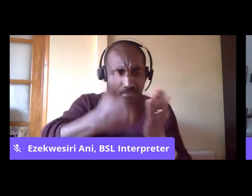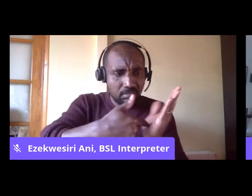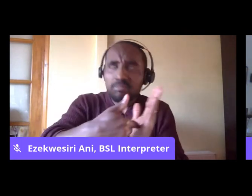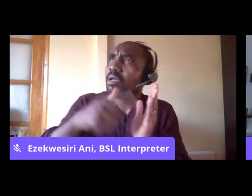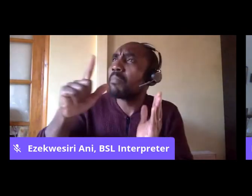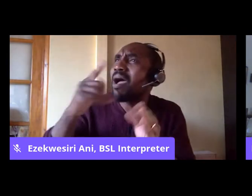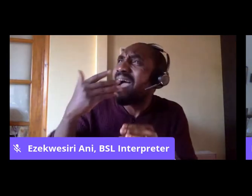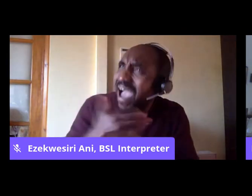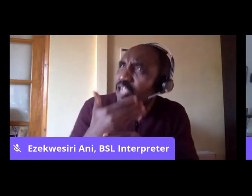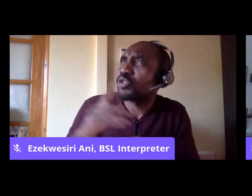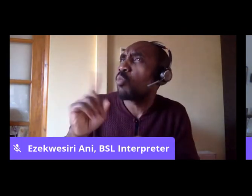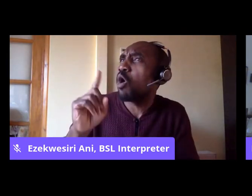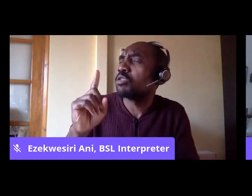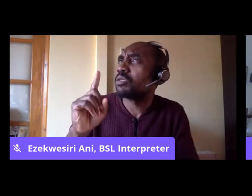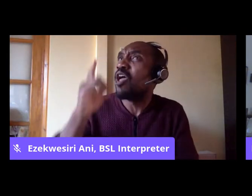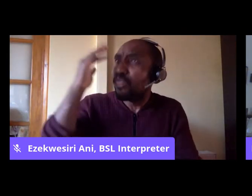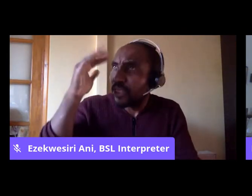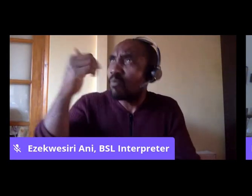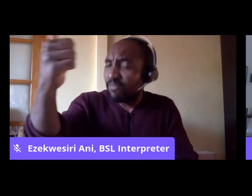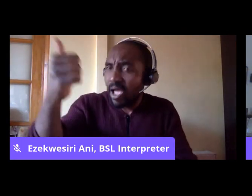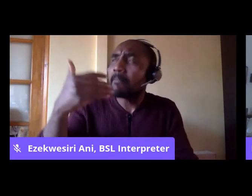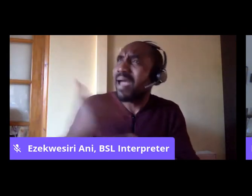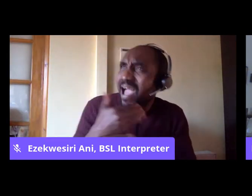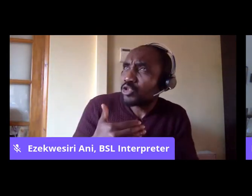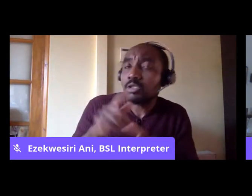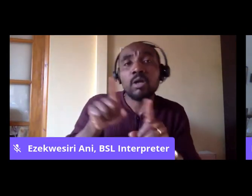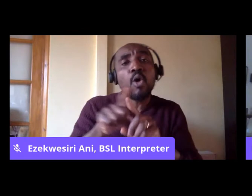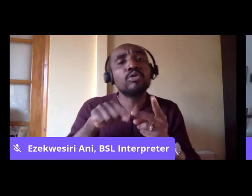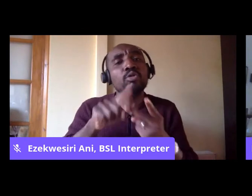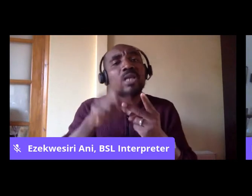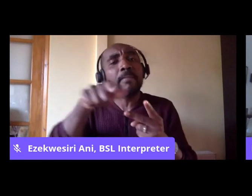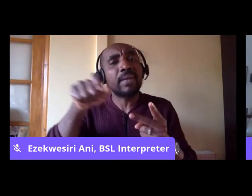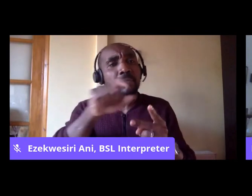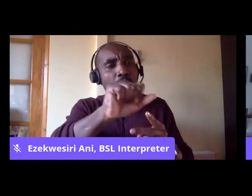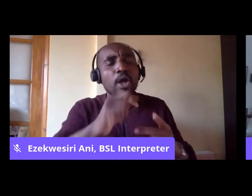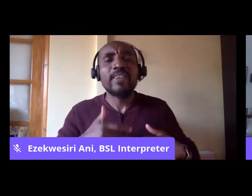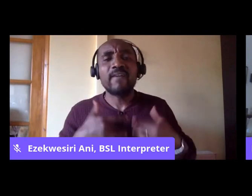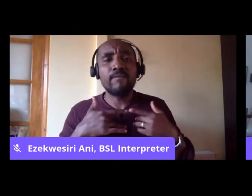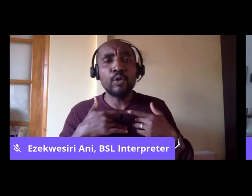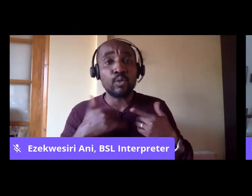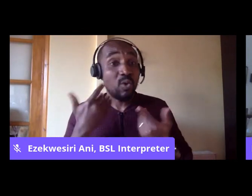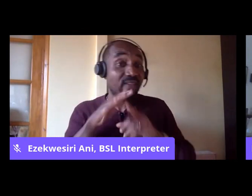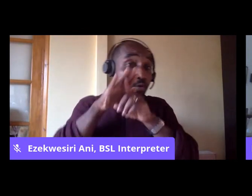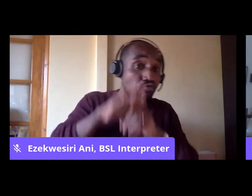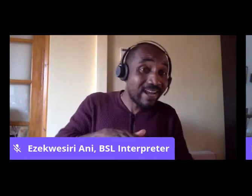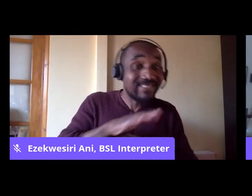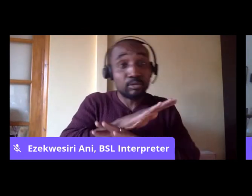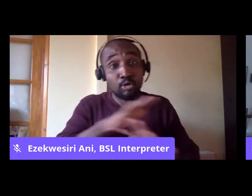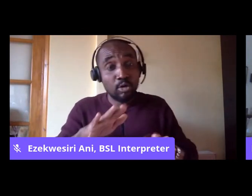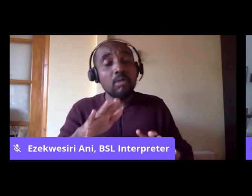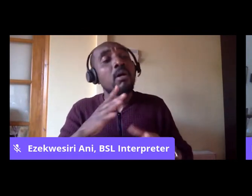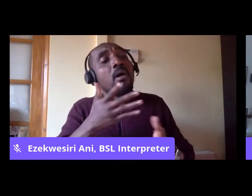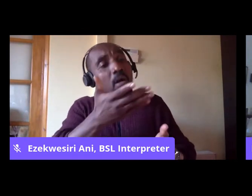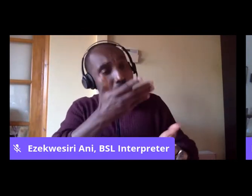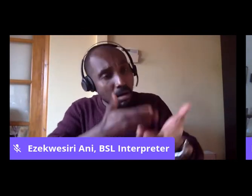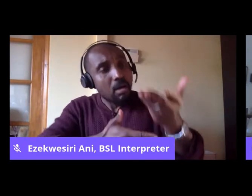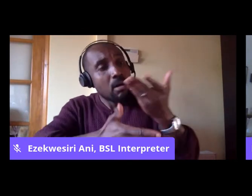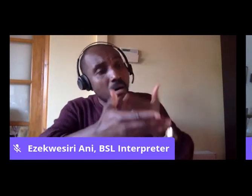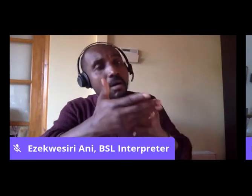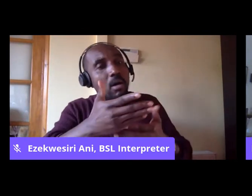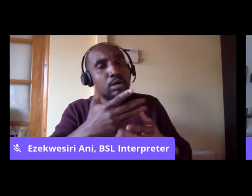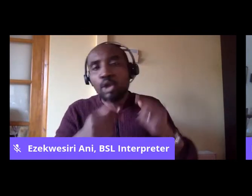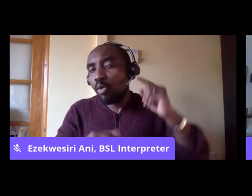to the anxieties of people, to understand why people think the way they do and not simply dismiss them or counsel them